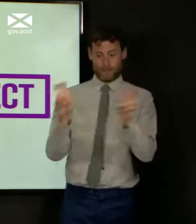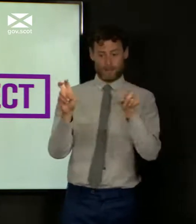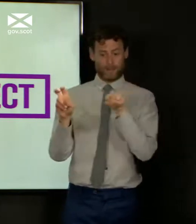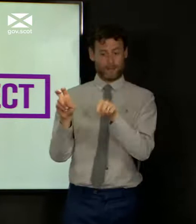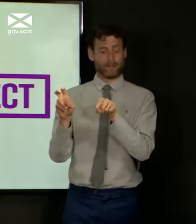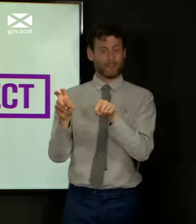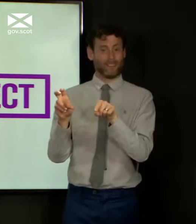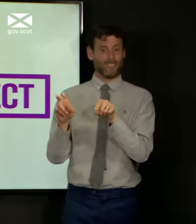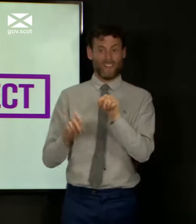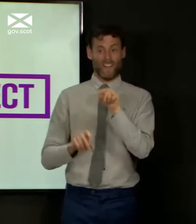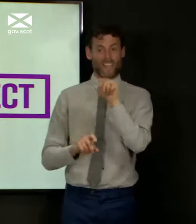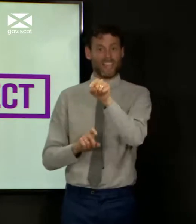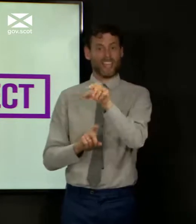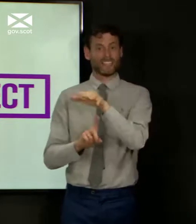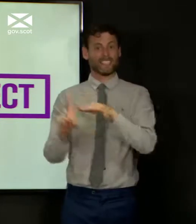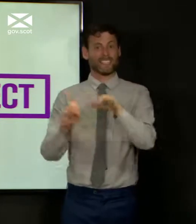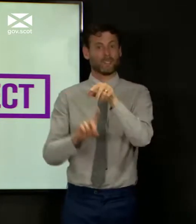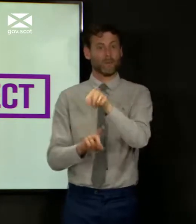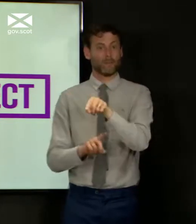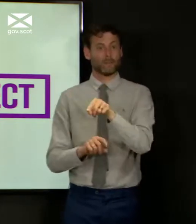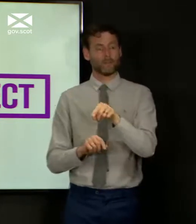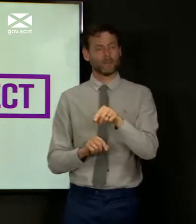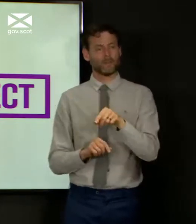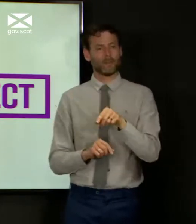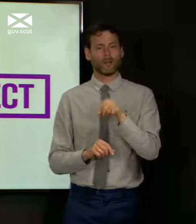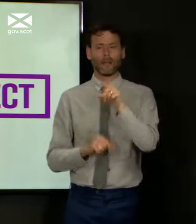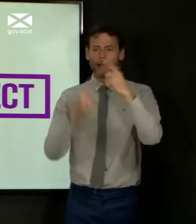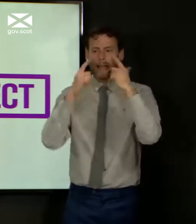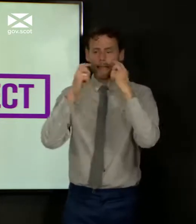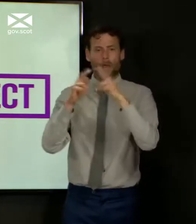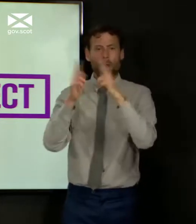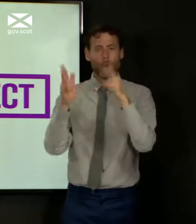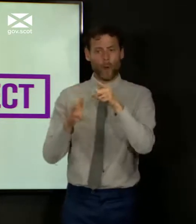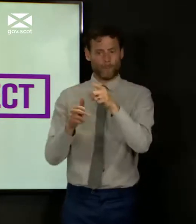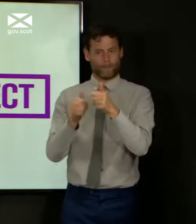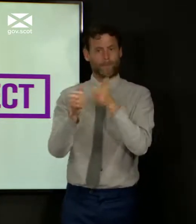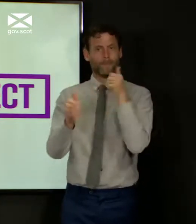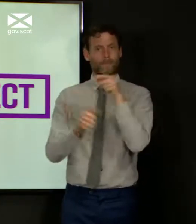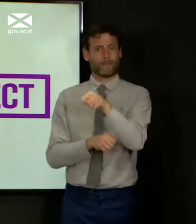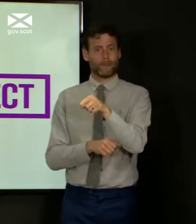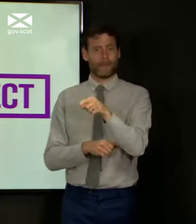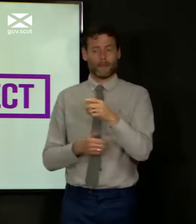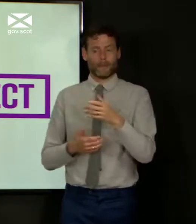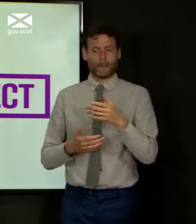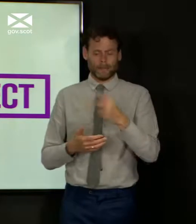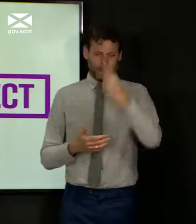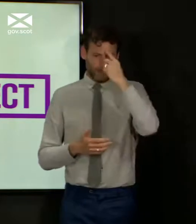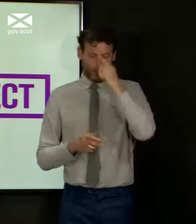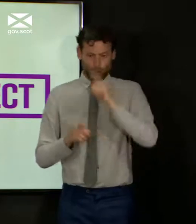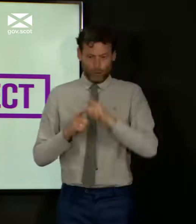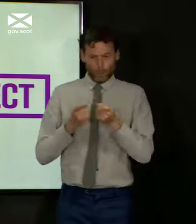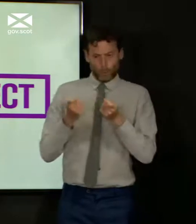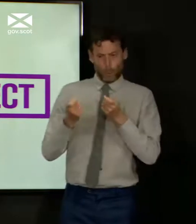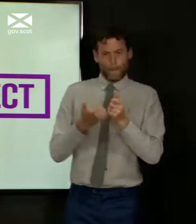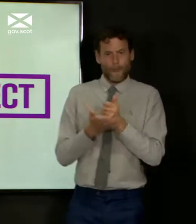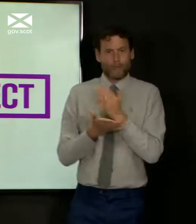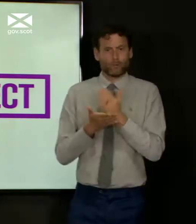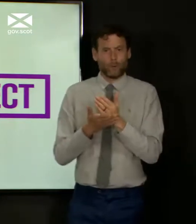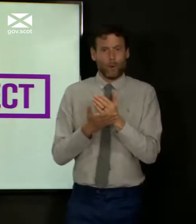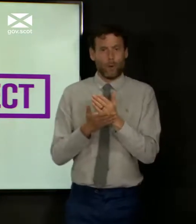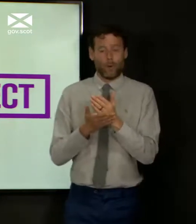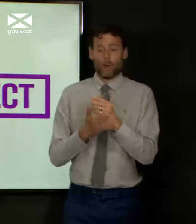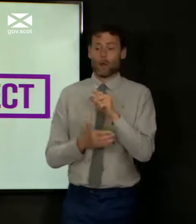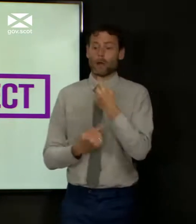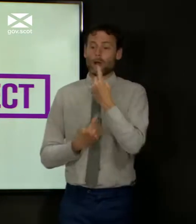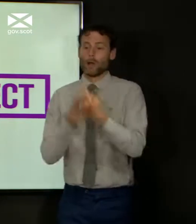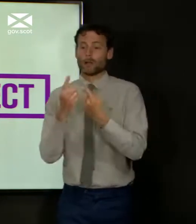and the situation that you're referring to, the care home provider had taken steps to ensure that